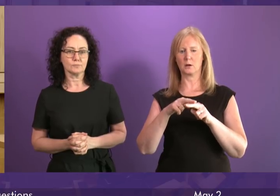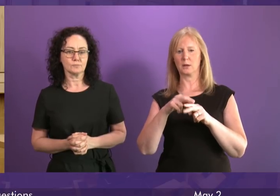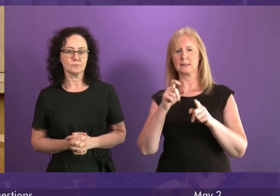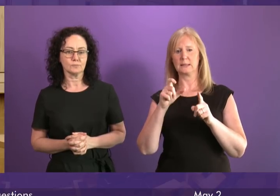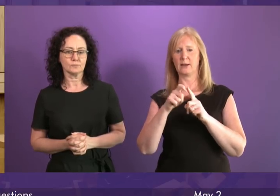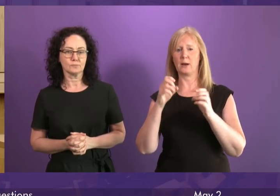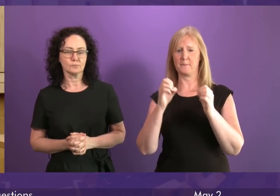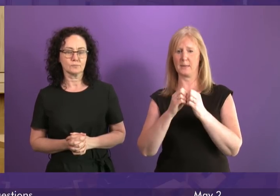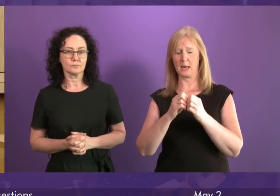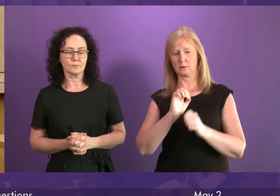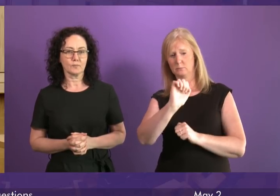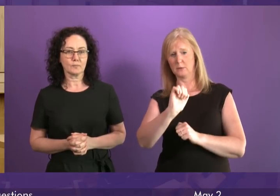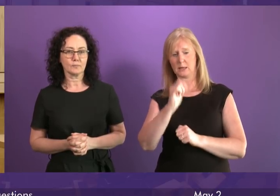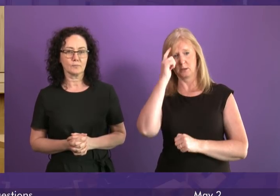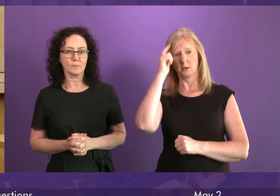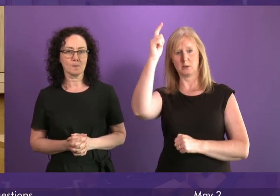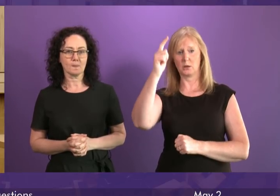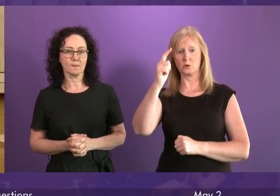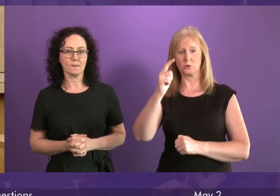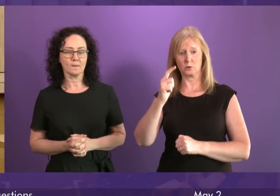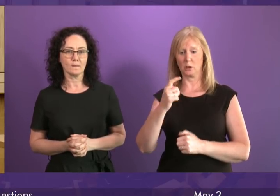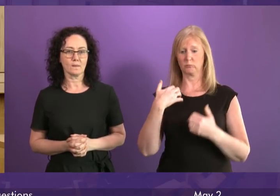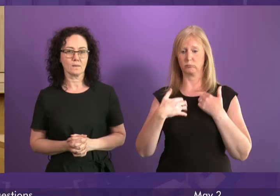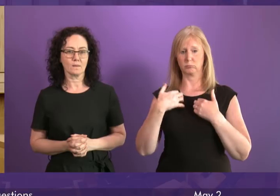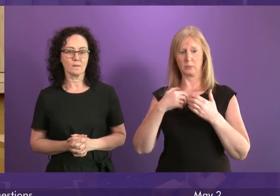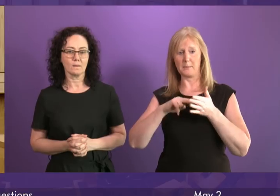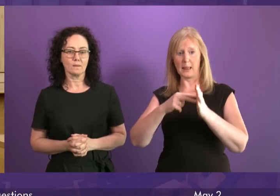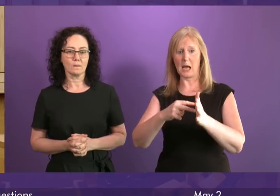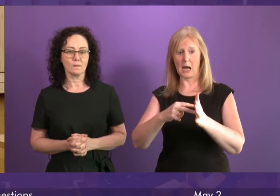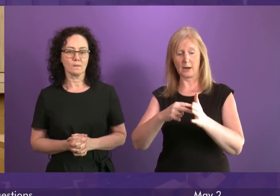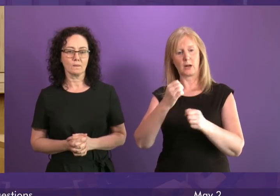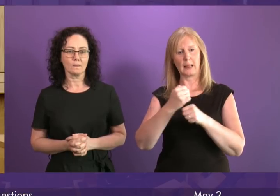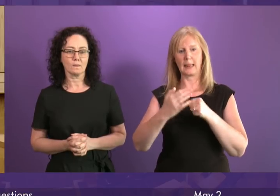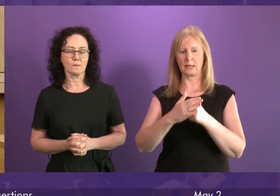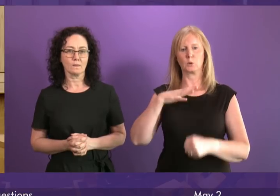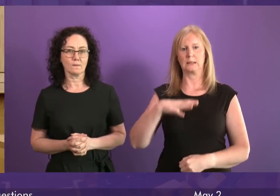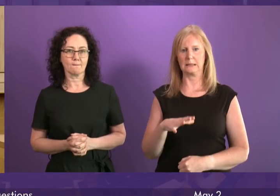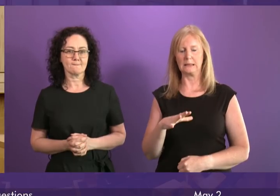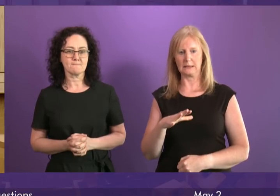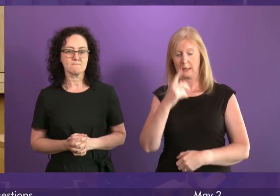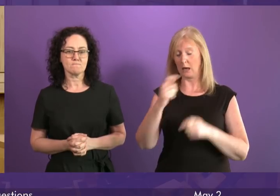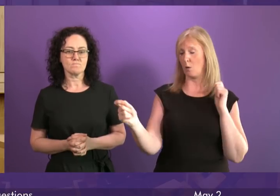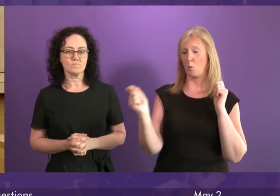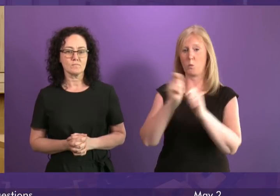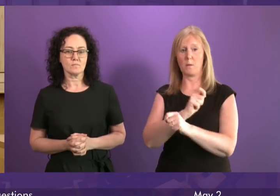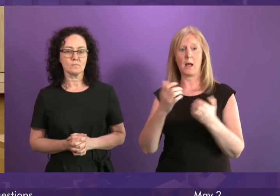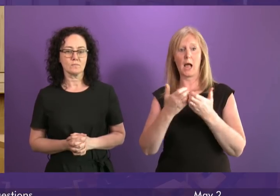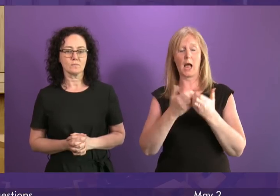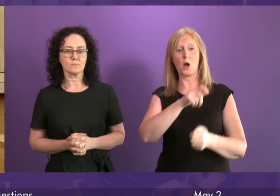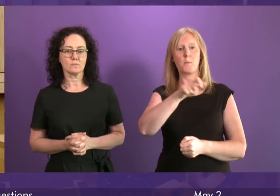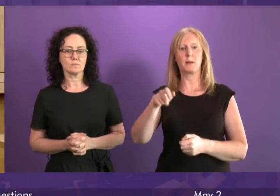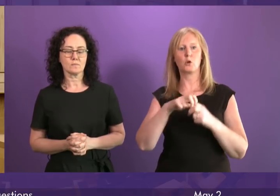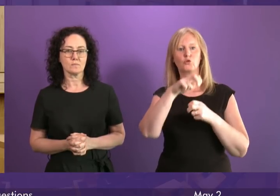ambitious and forward-thinking plan that the Glasgow region is crying out for it could transform how people travel and commute around Glasgow